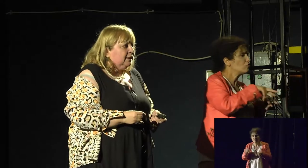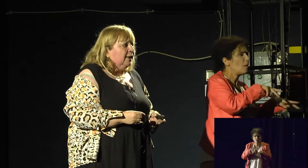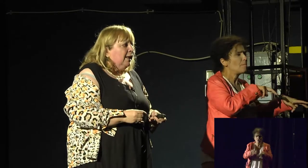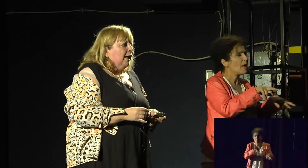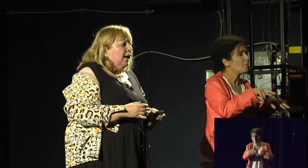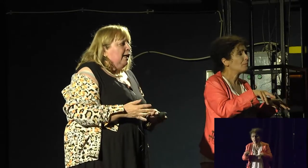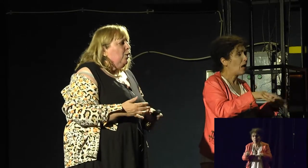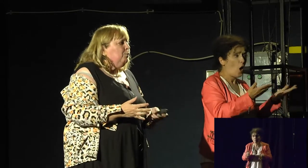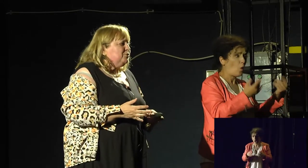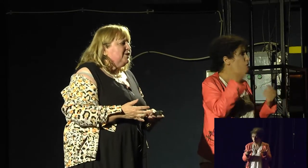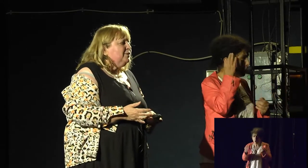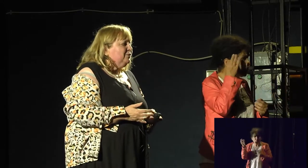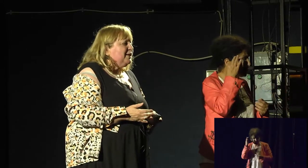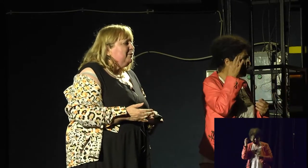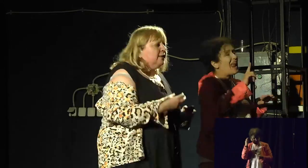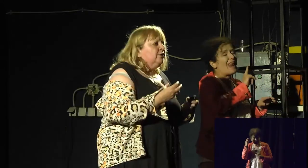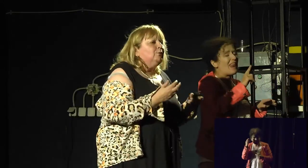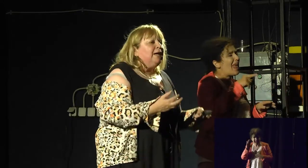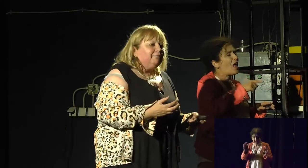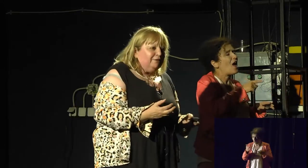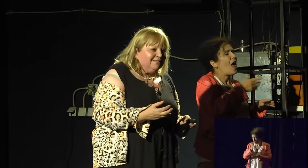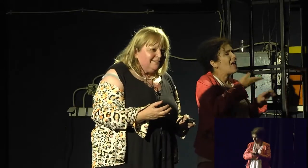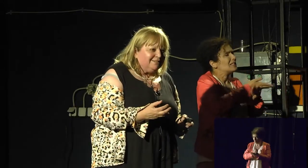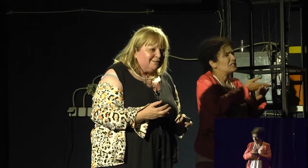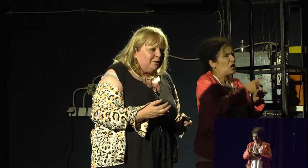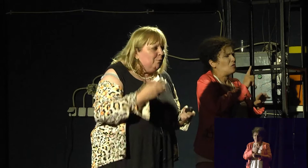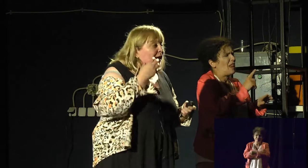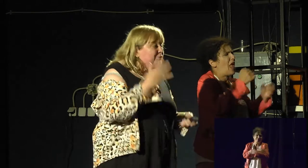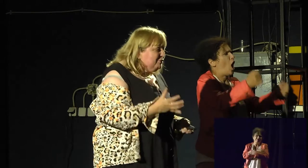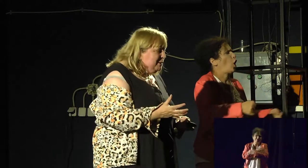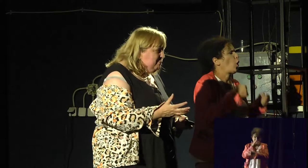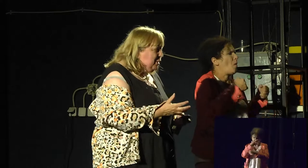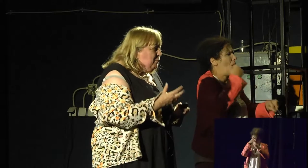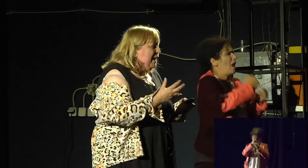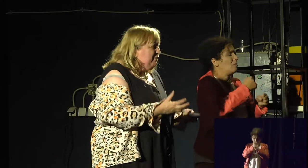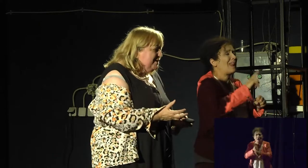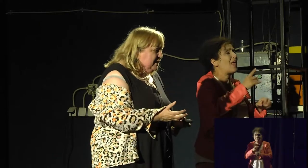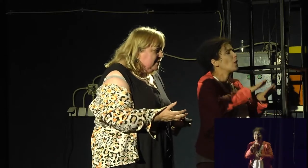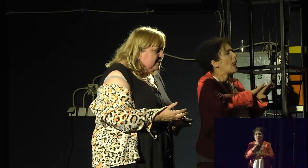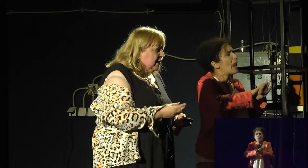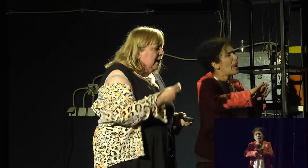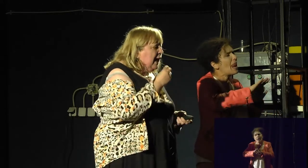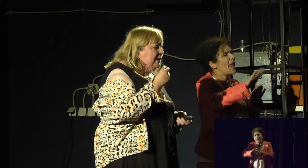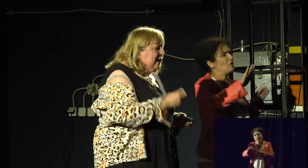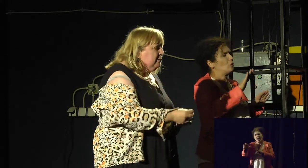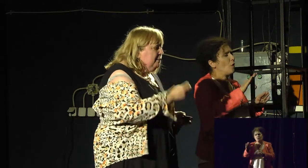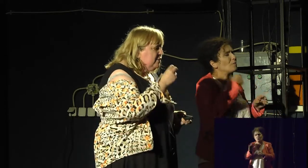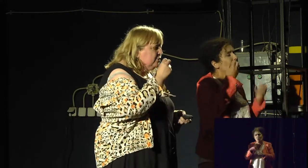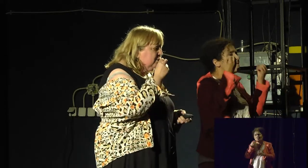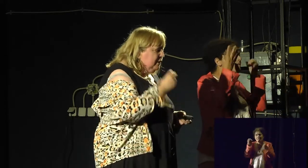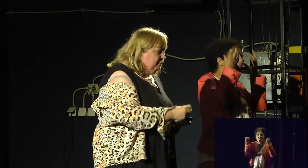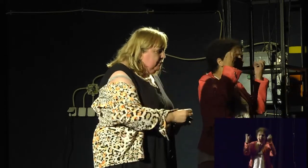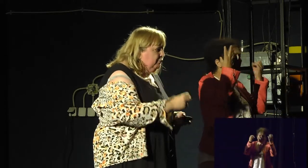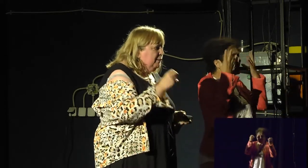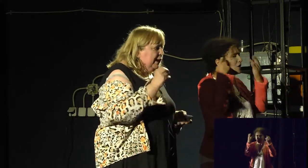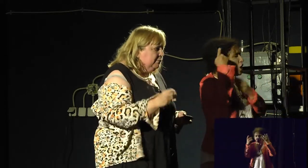pessimistic. I hope still that I can be positive about it. I do. We have ideas. And that